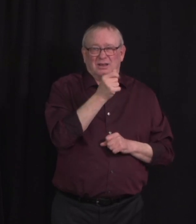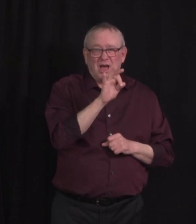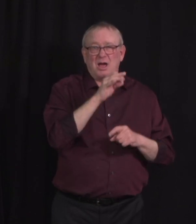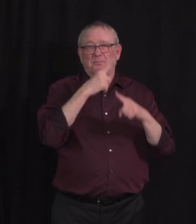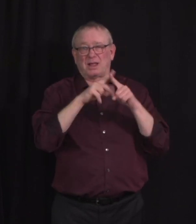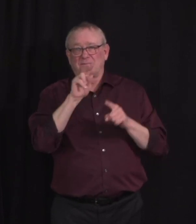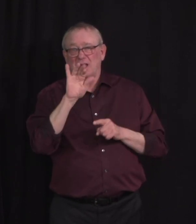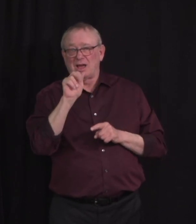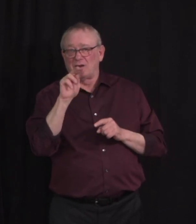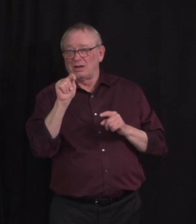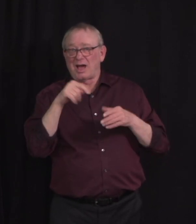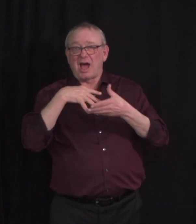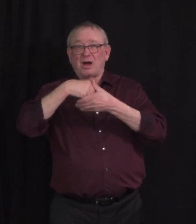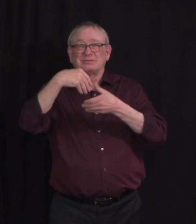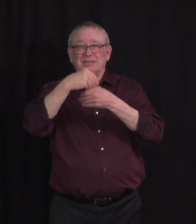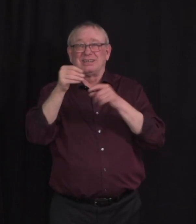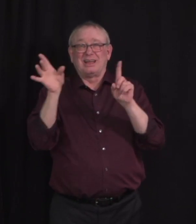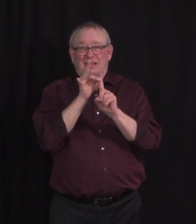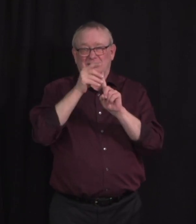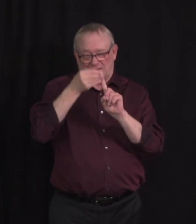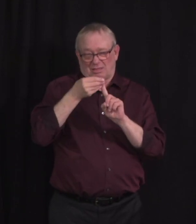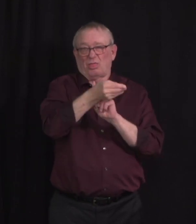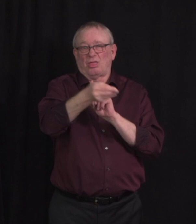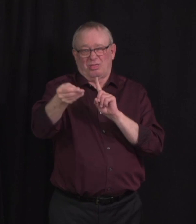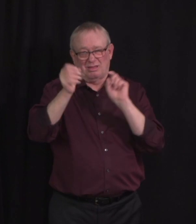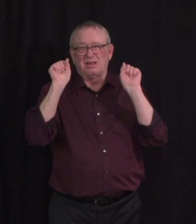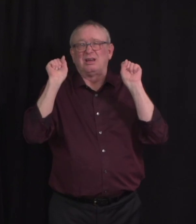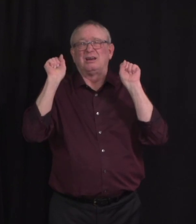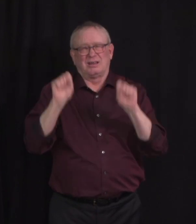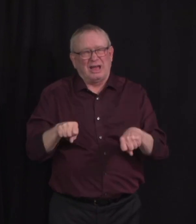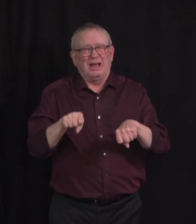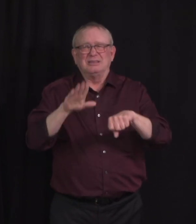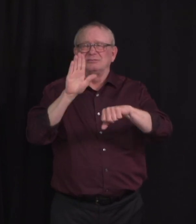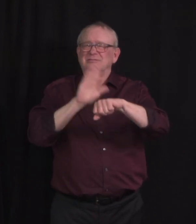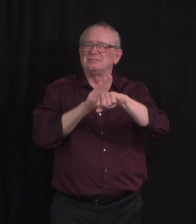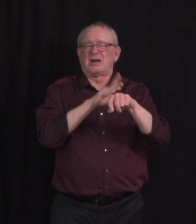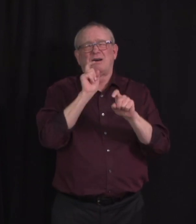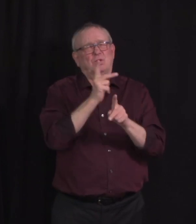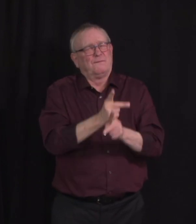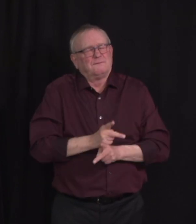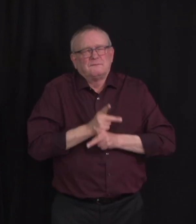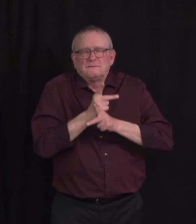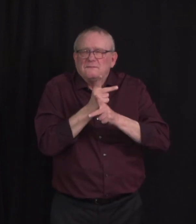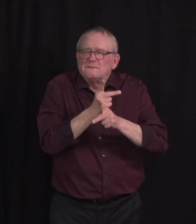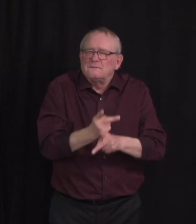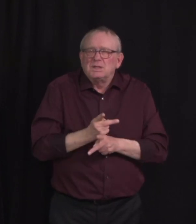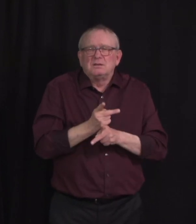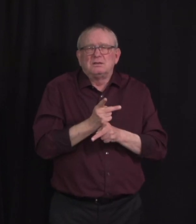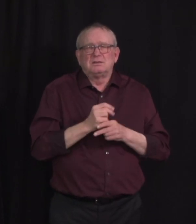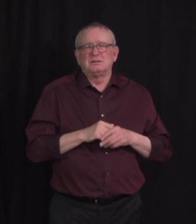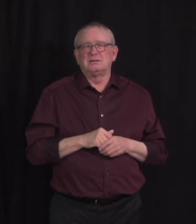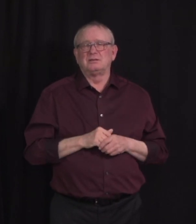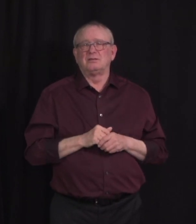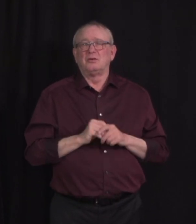continue to apply precautions even outside. If you go to a restaurant or pub, please respect the rules in place